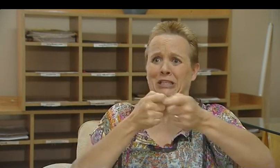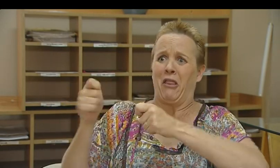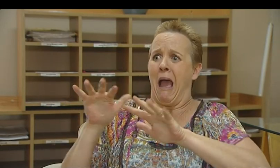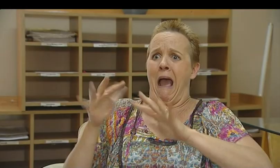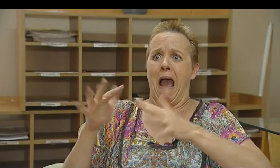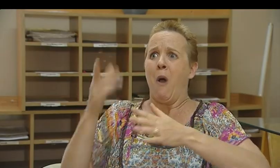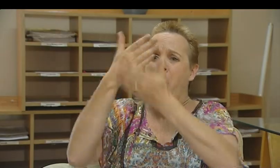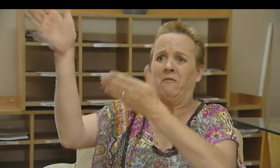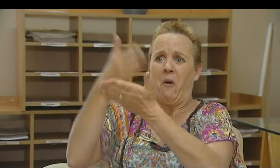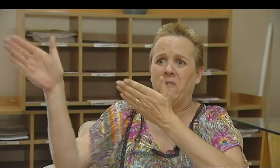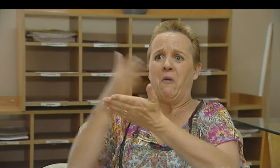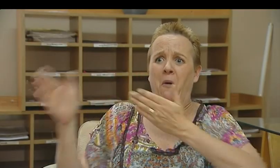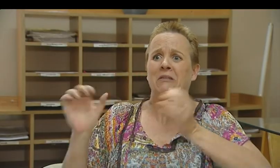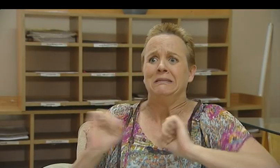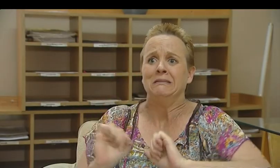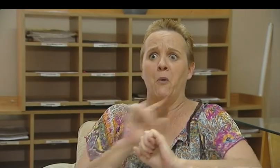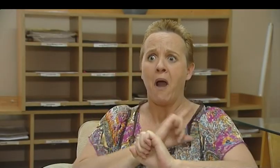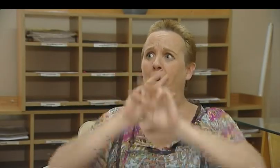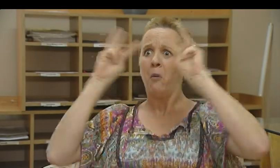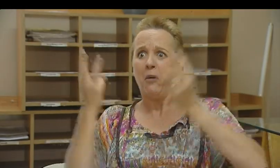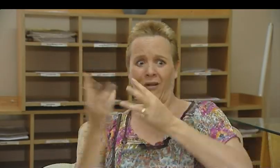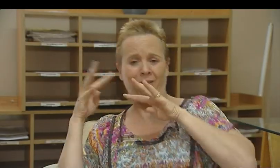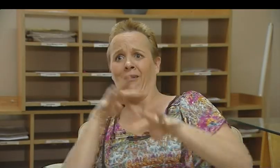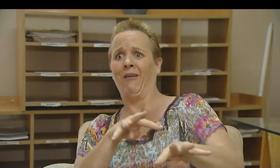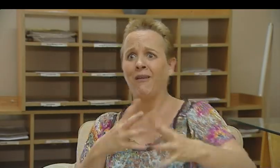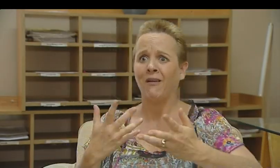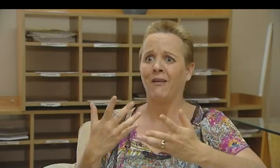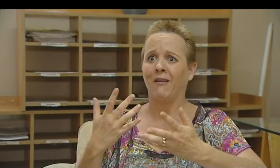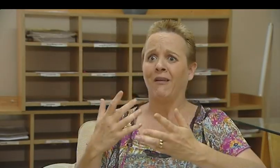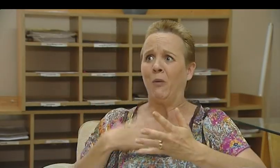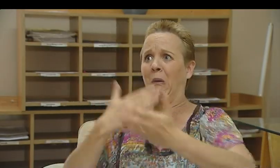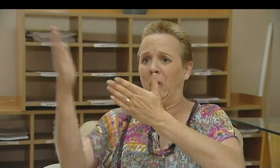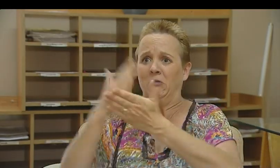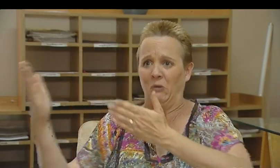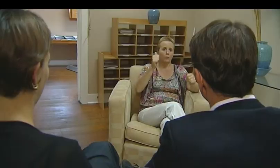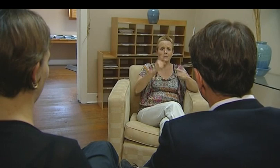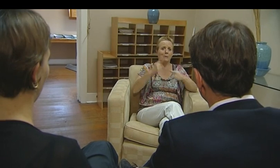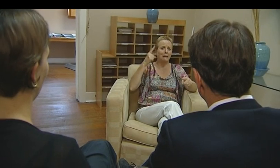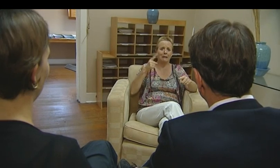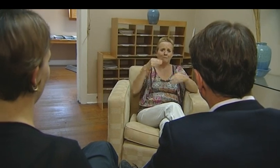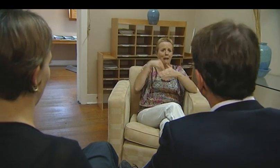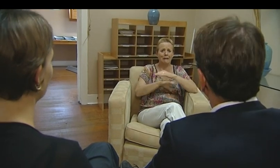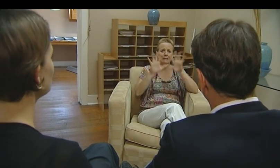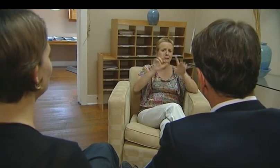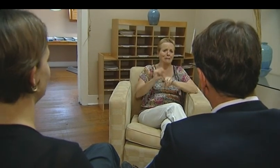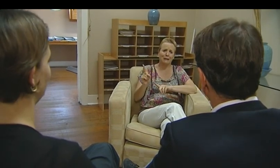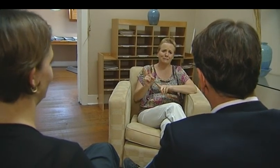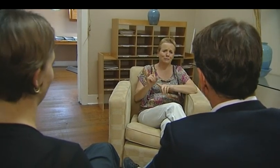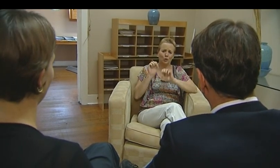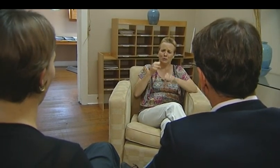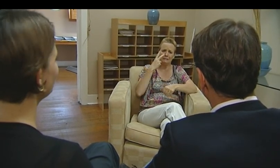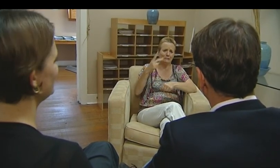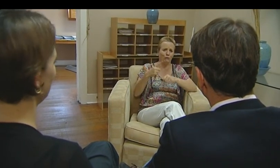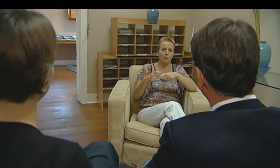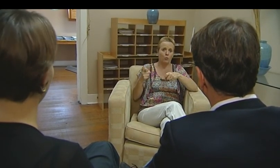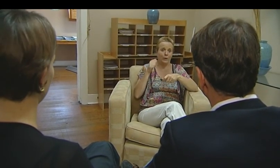was so disgusted and deaf people started sending messages saying, get him off, the whole world is watching. Ingrid told me it's well known